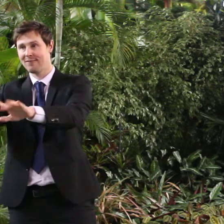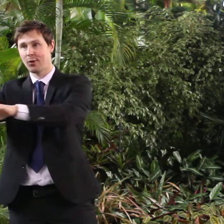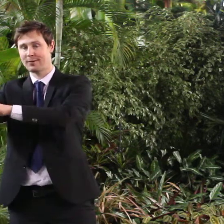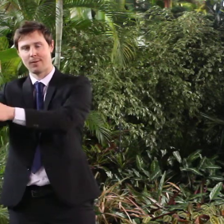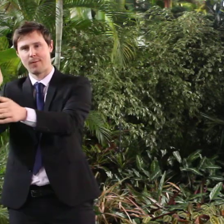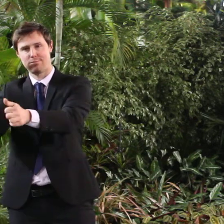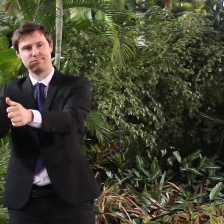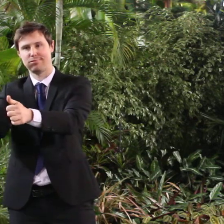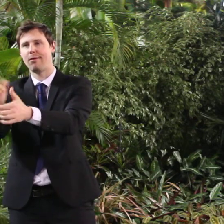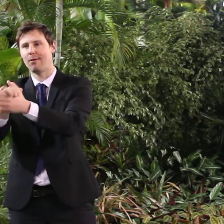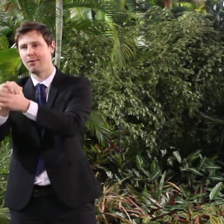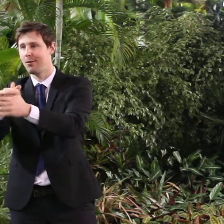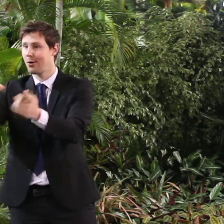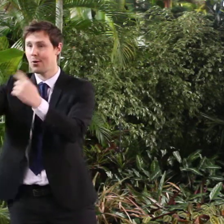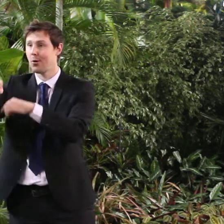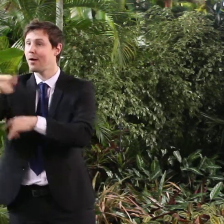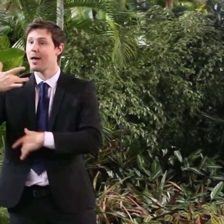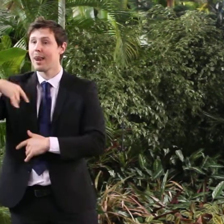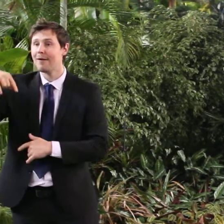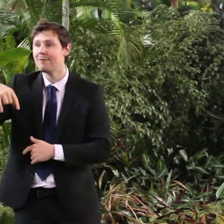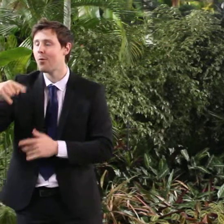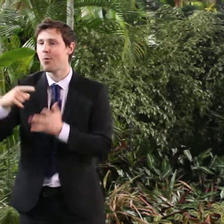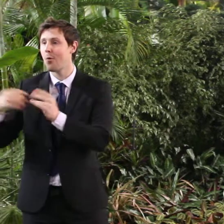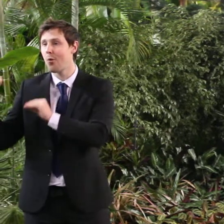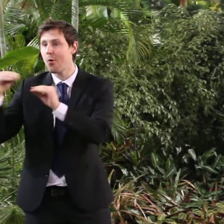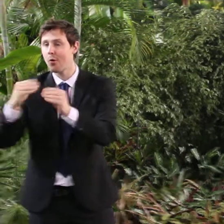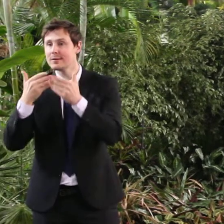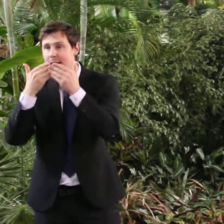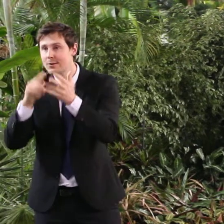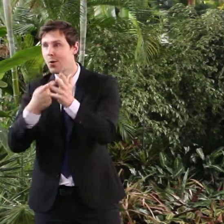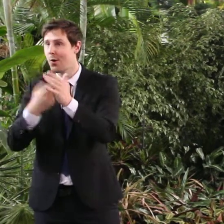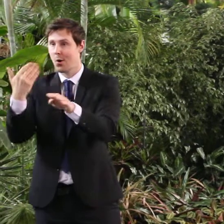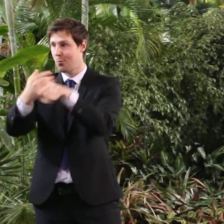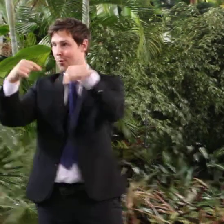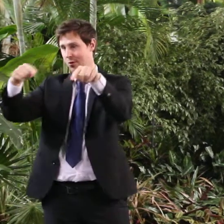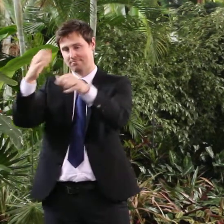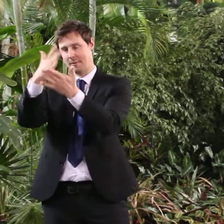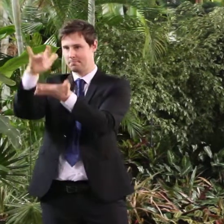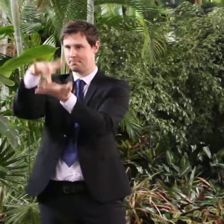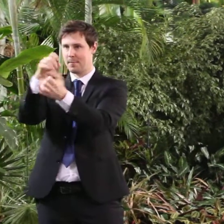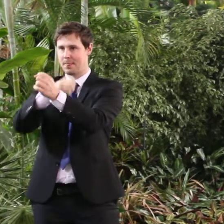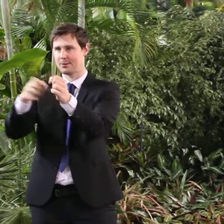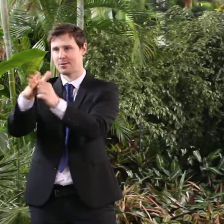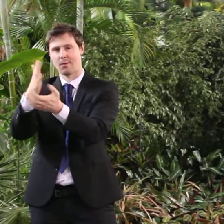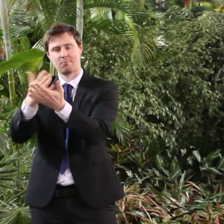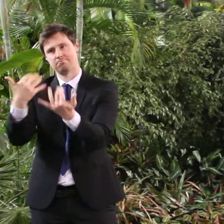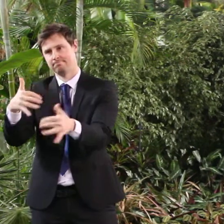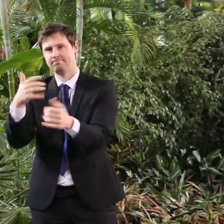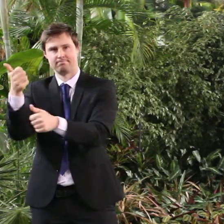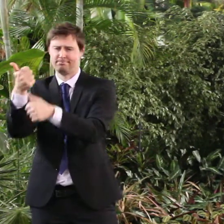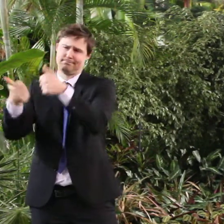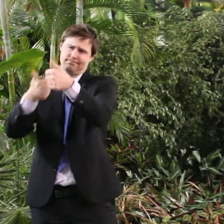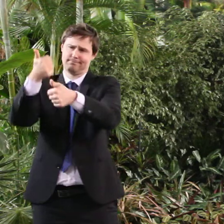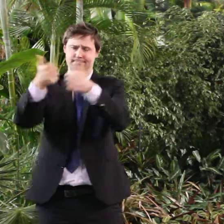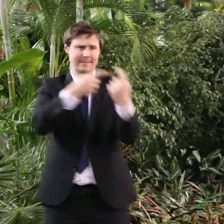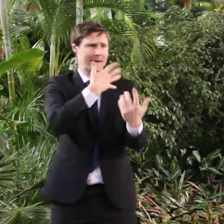who either live here or work here or study in our city did an absolutely magnificent job. I